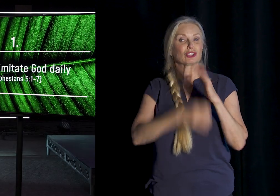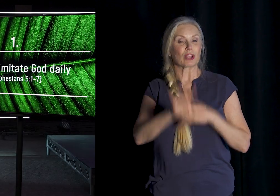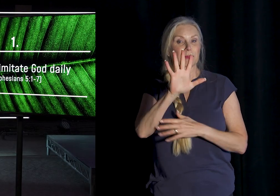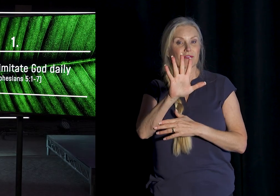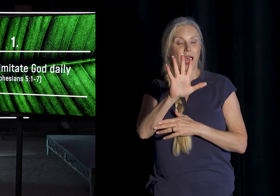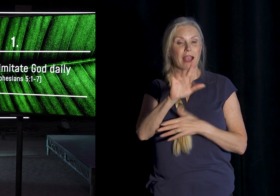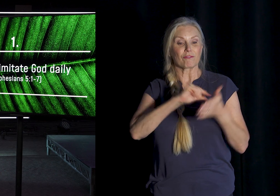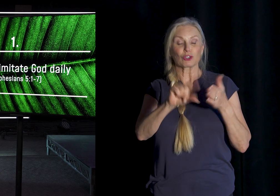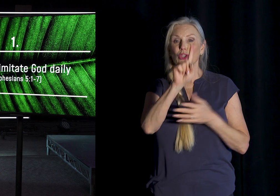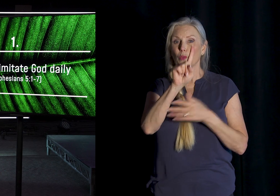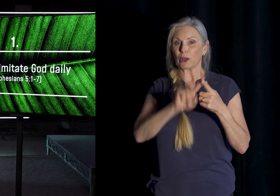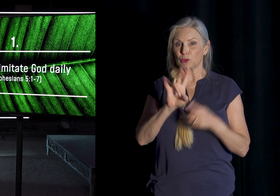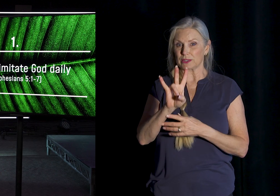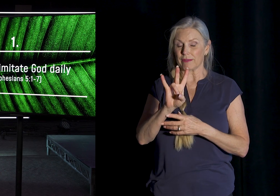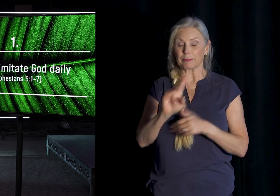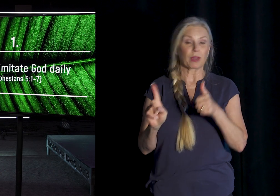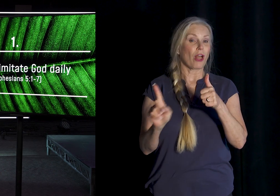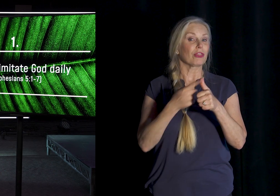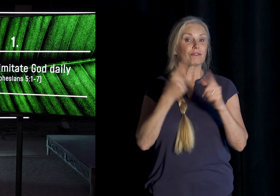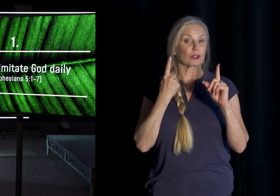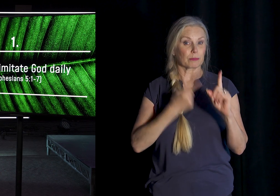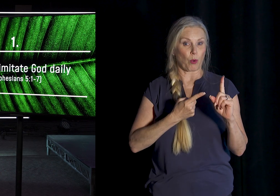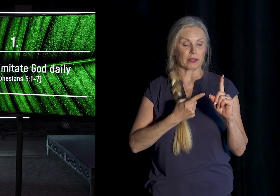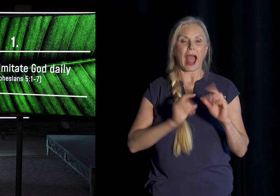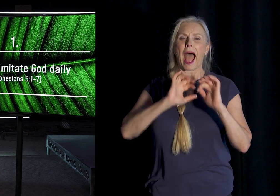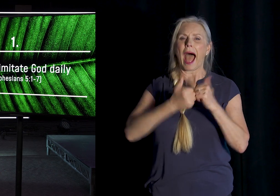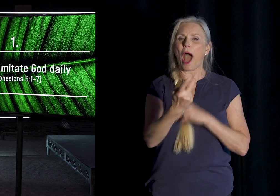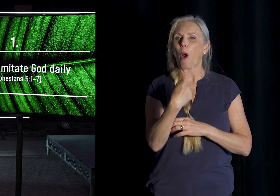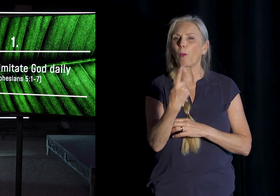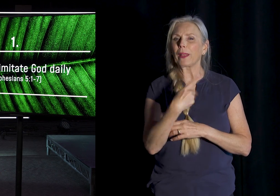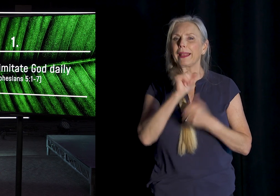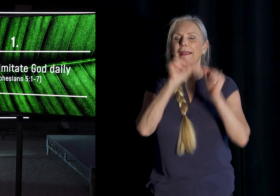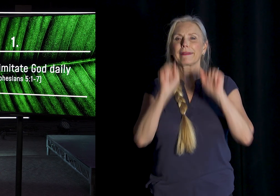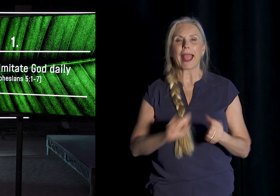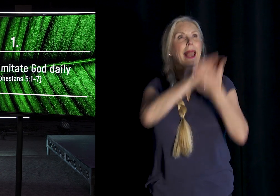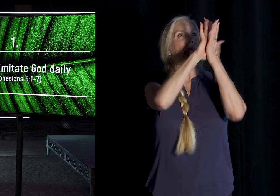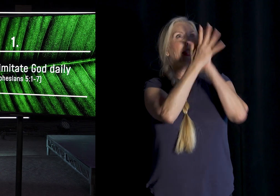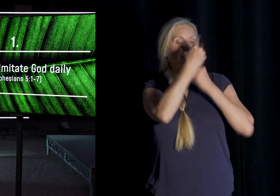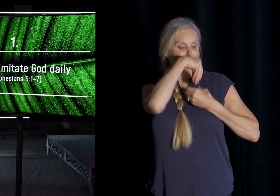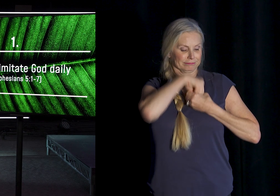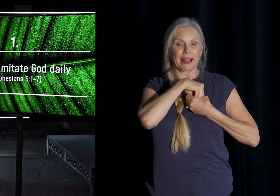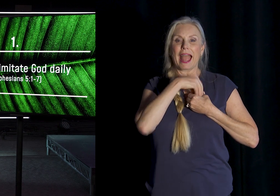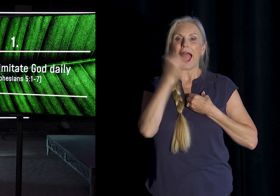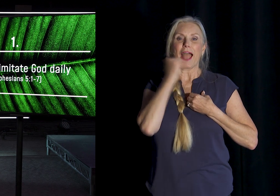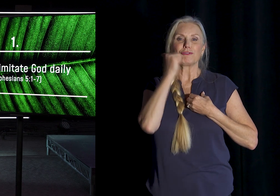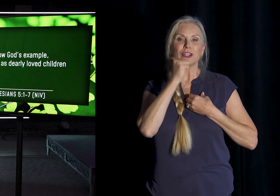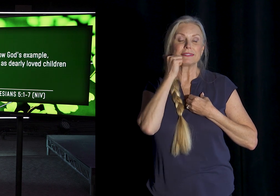what we're going to talk about In this first point Is how we can imitate God daily Our text says Follow God's